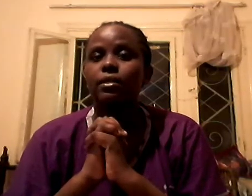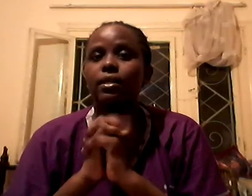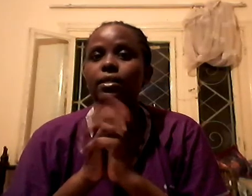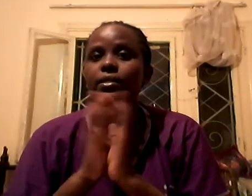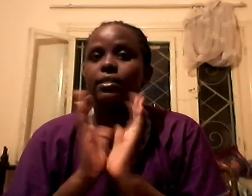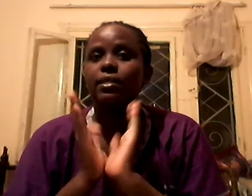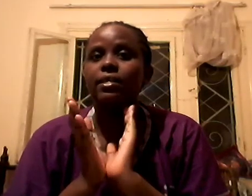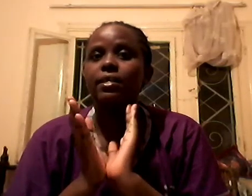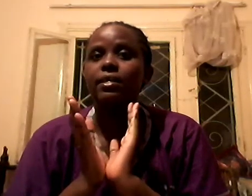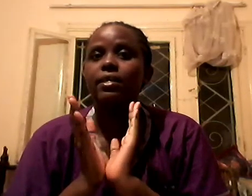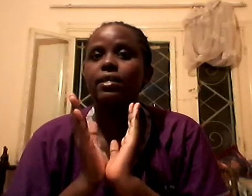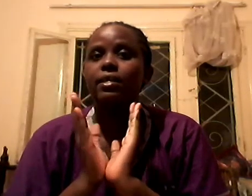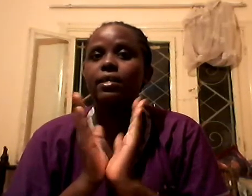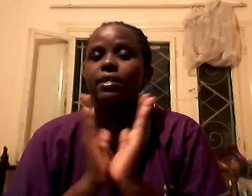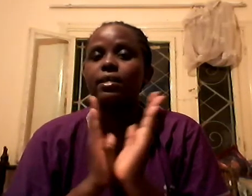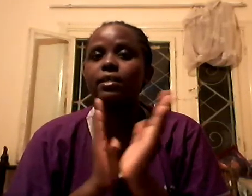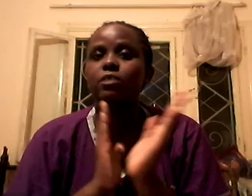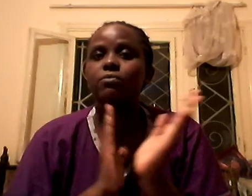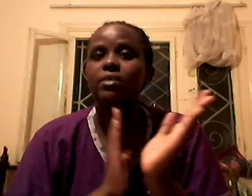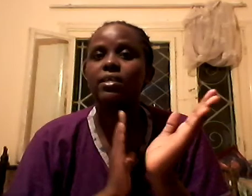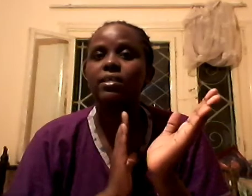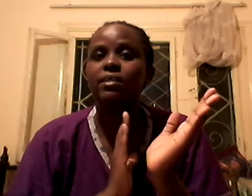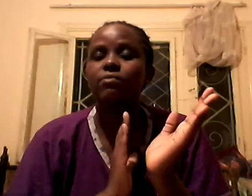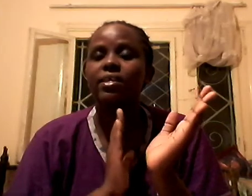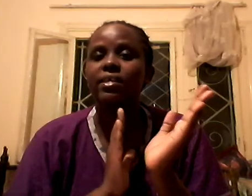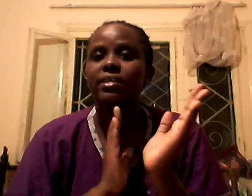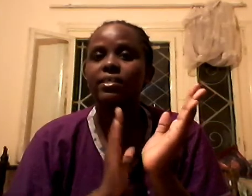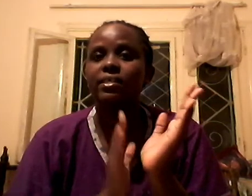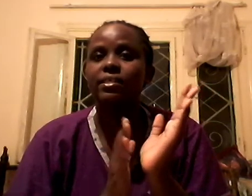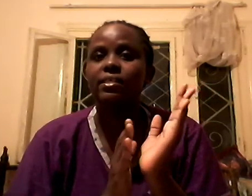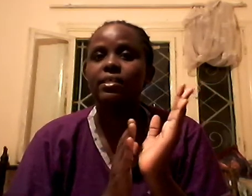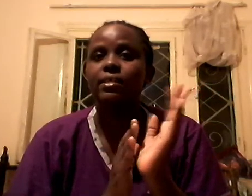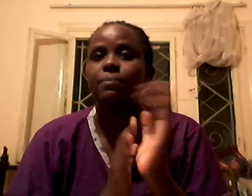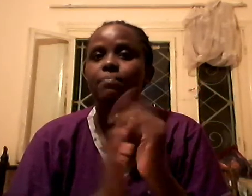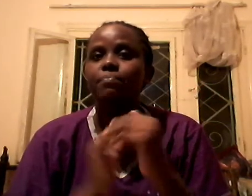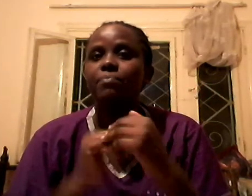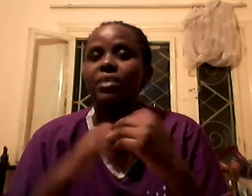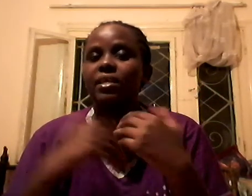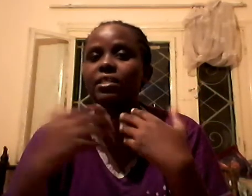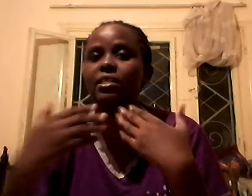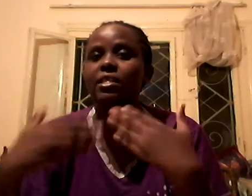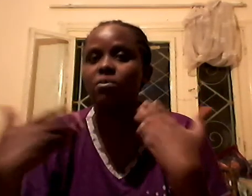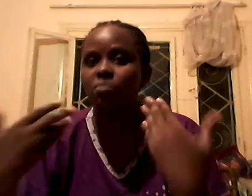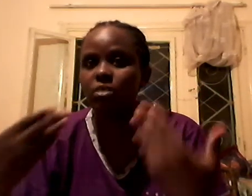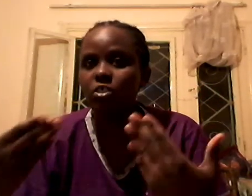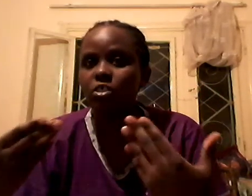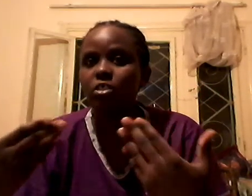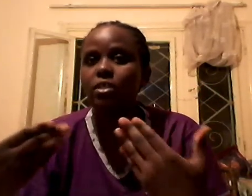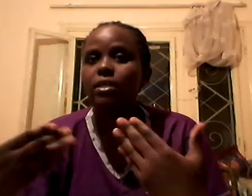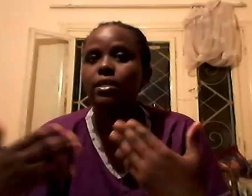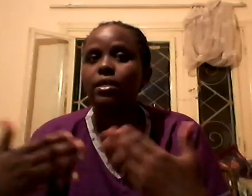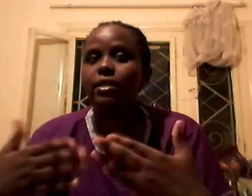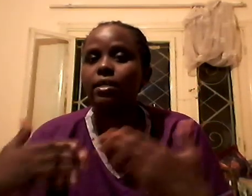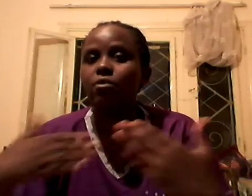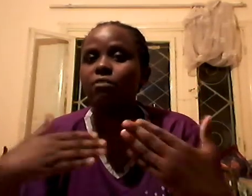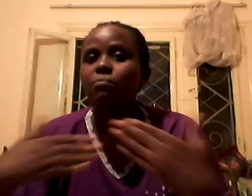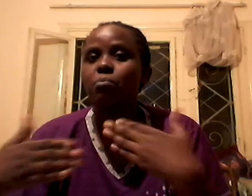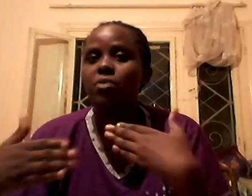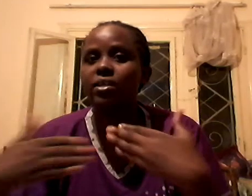Study his weaknesses, his language of body.